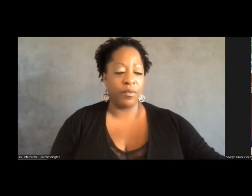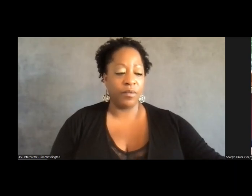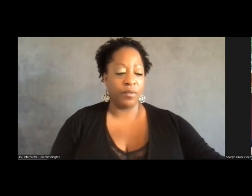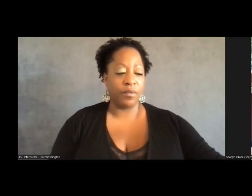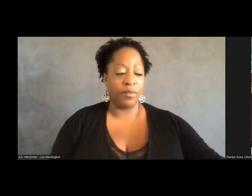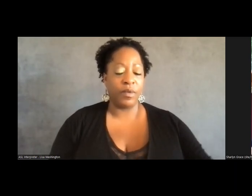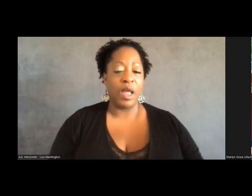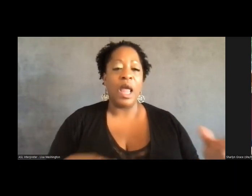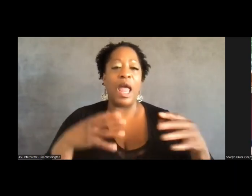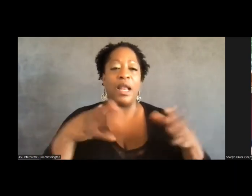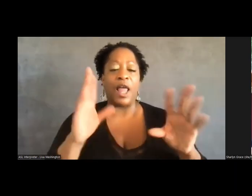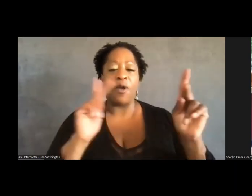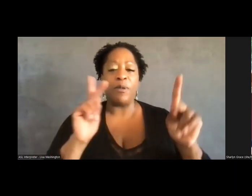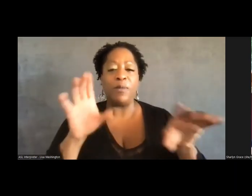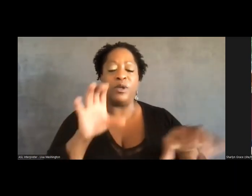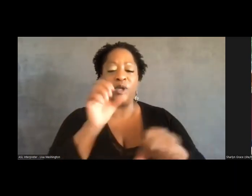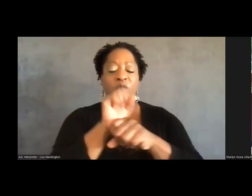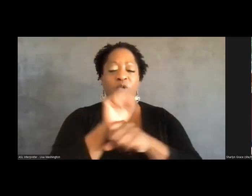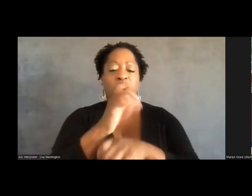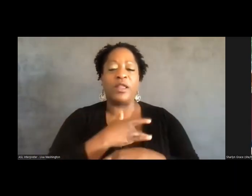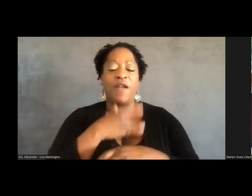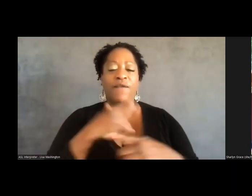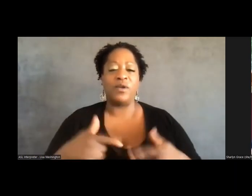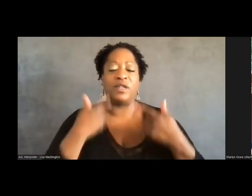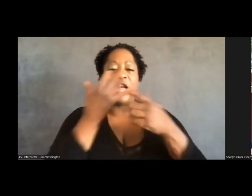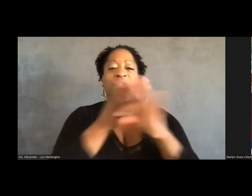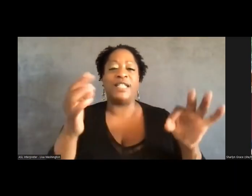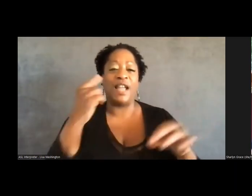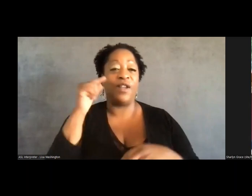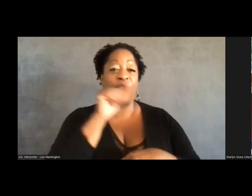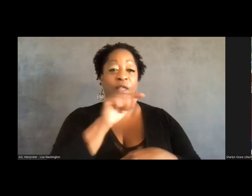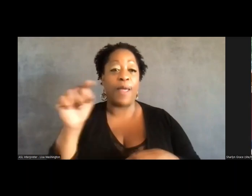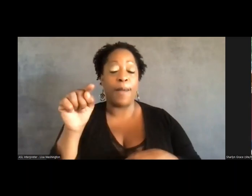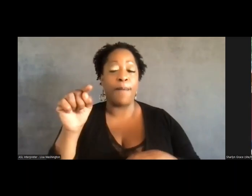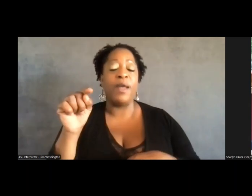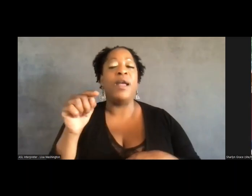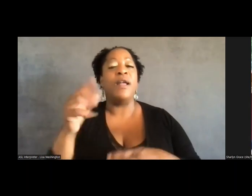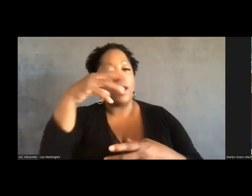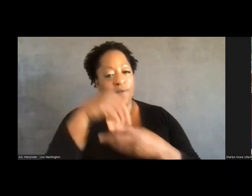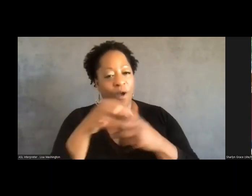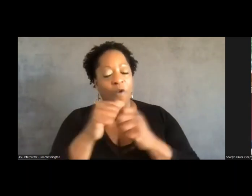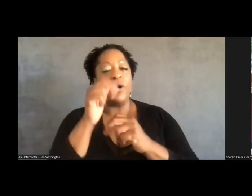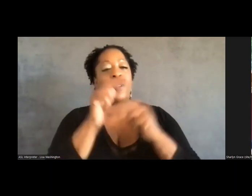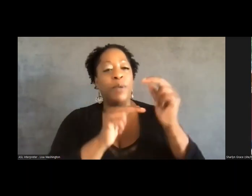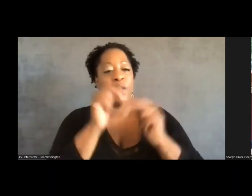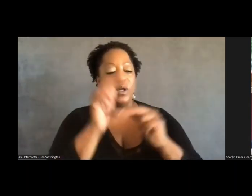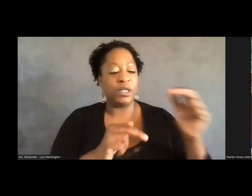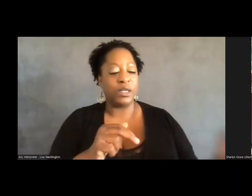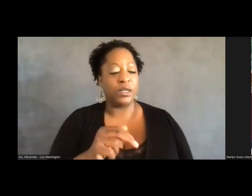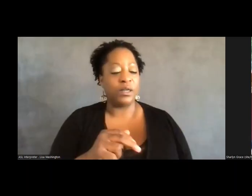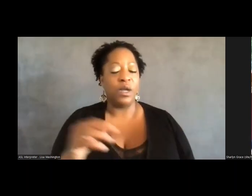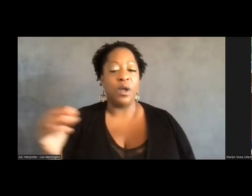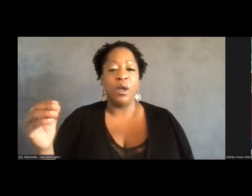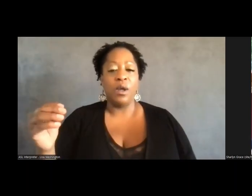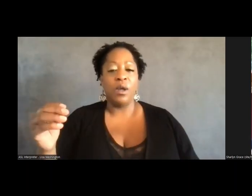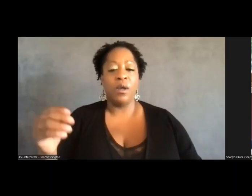giving to them at a specific time is part of building, um, more sustainable